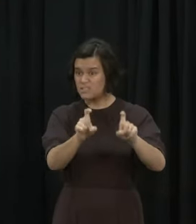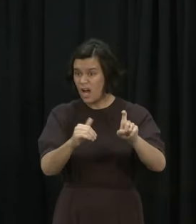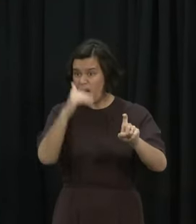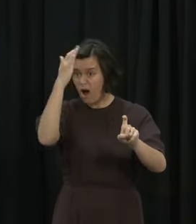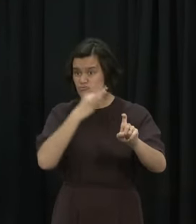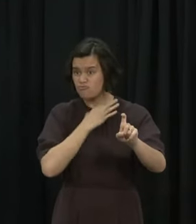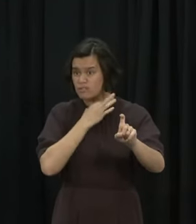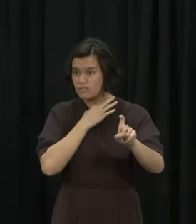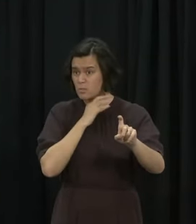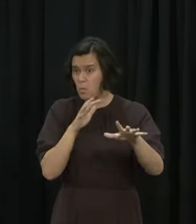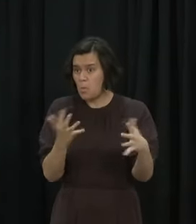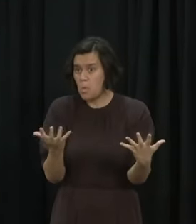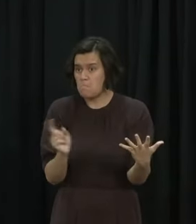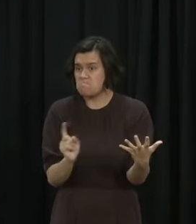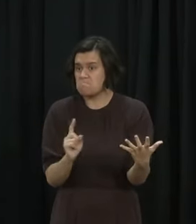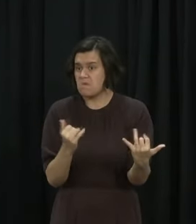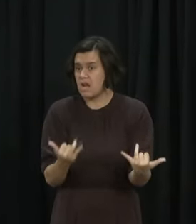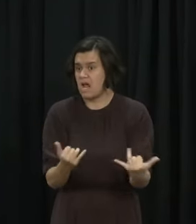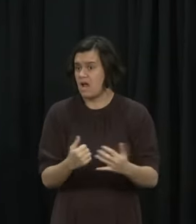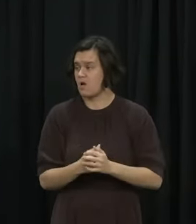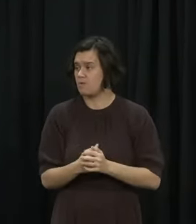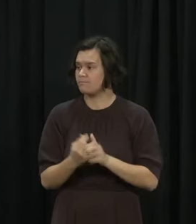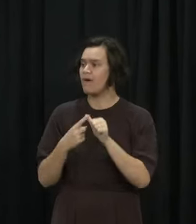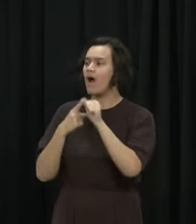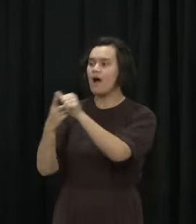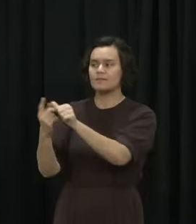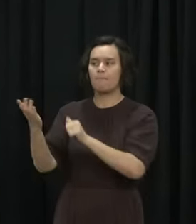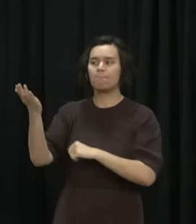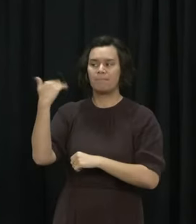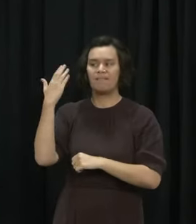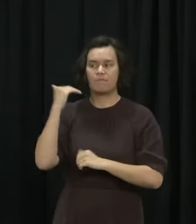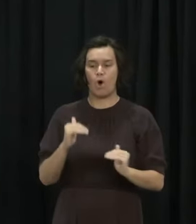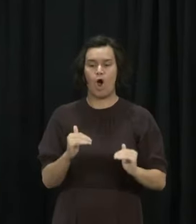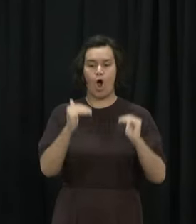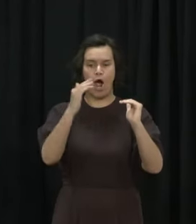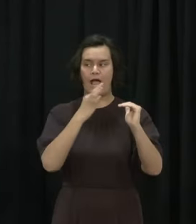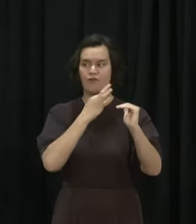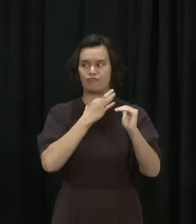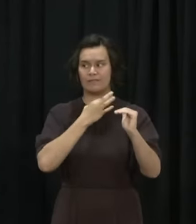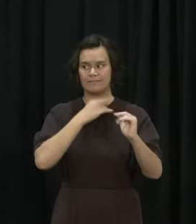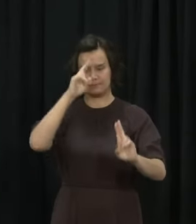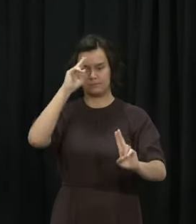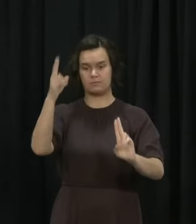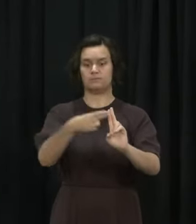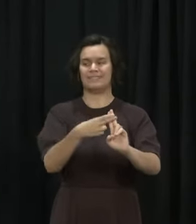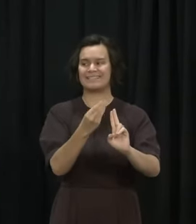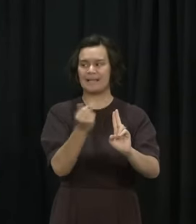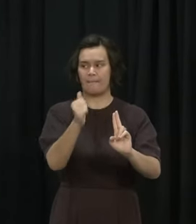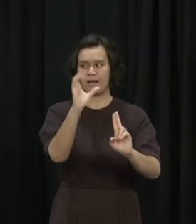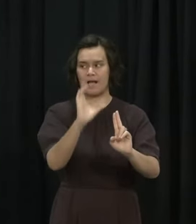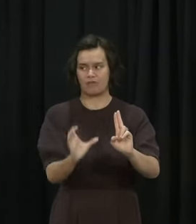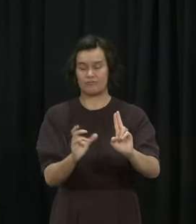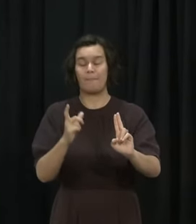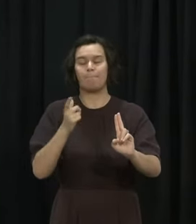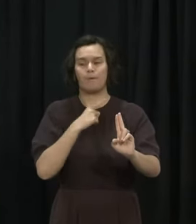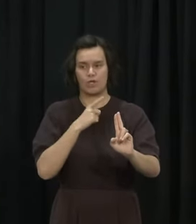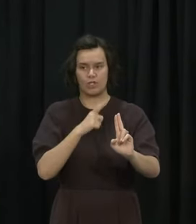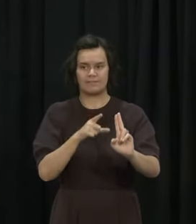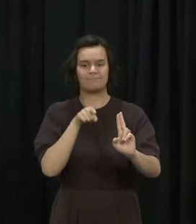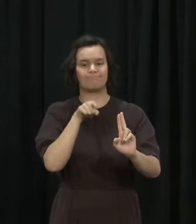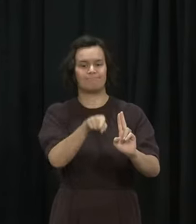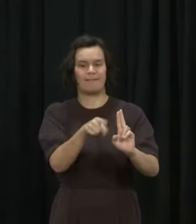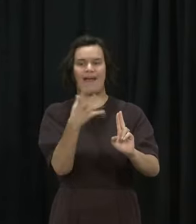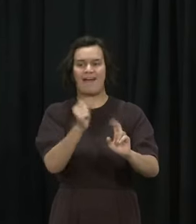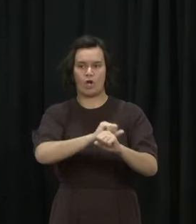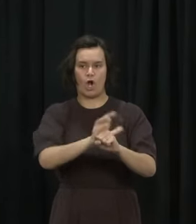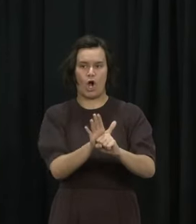countries that were designated as very all those countries that were designated as very high risk off the back of the Omicron variant have now